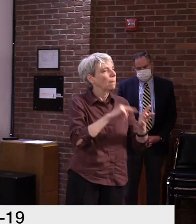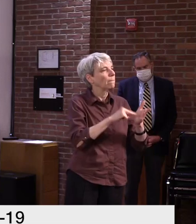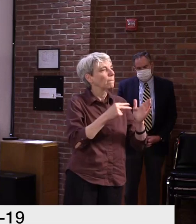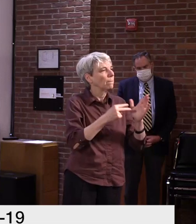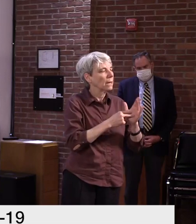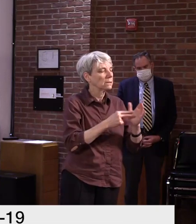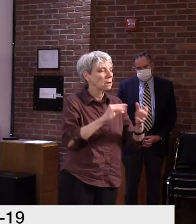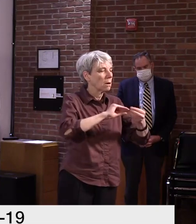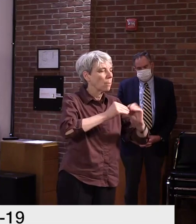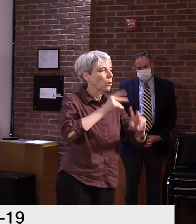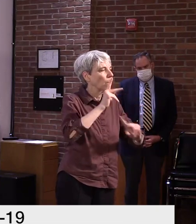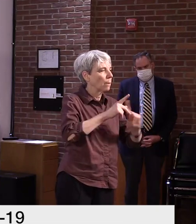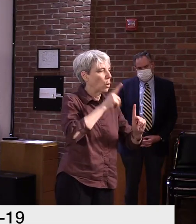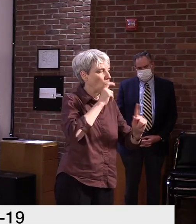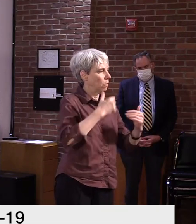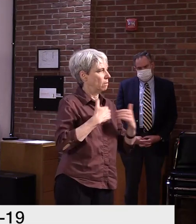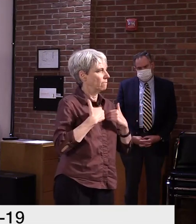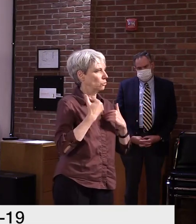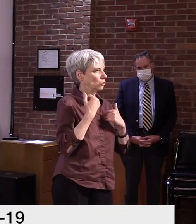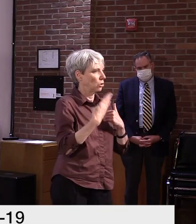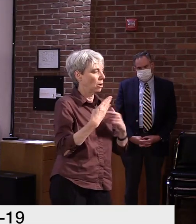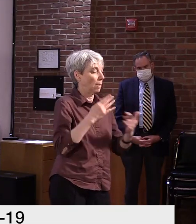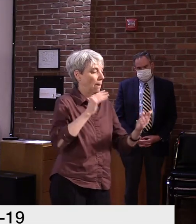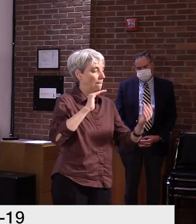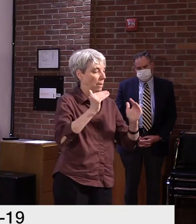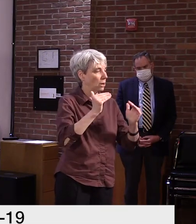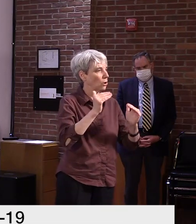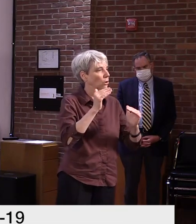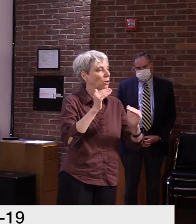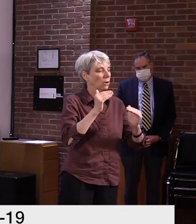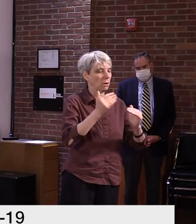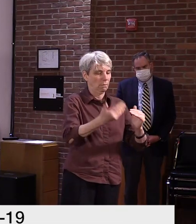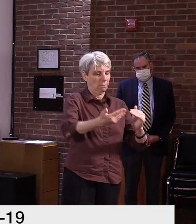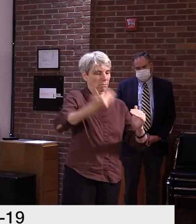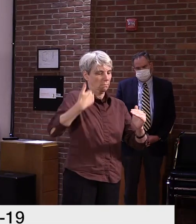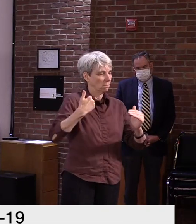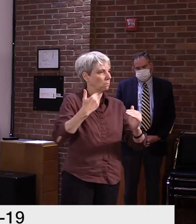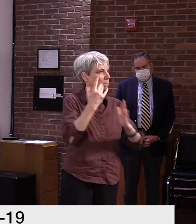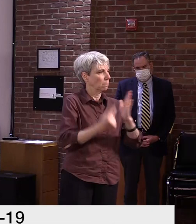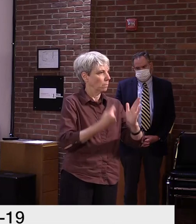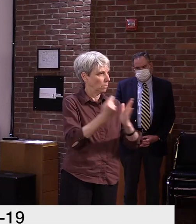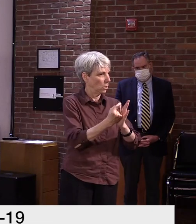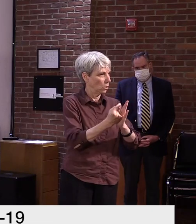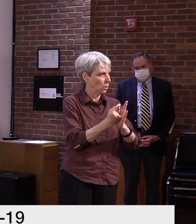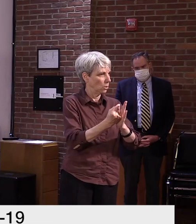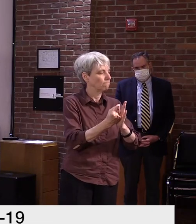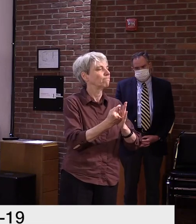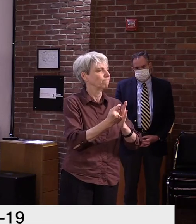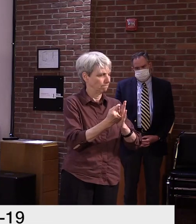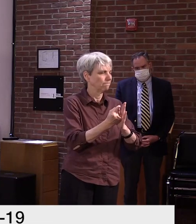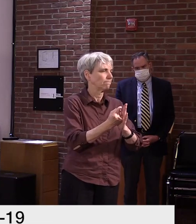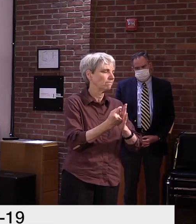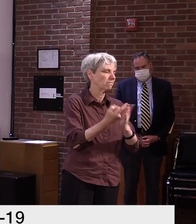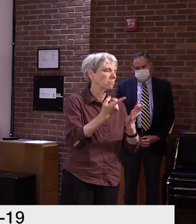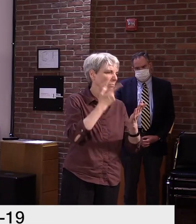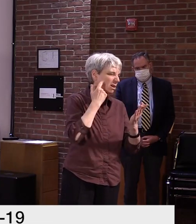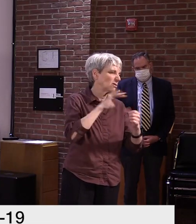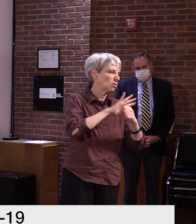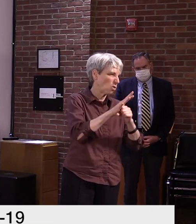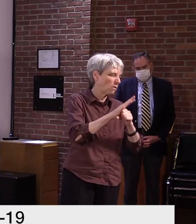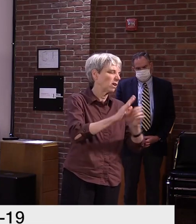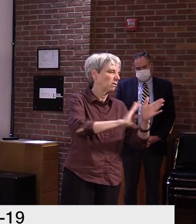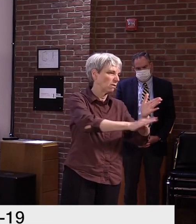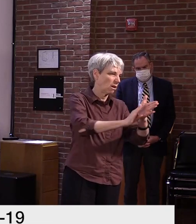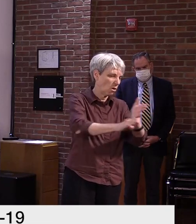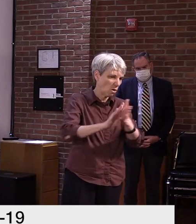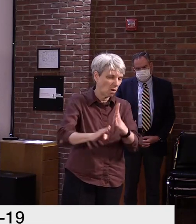population over the prior period, which is due to the layoff and